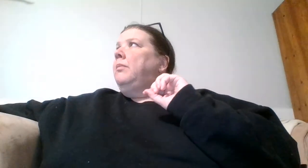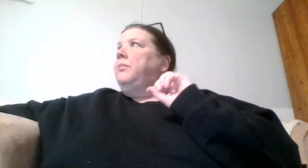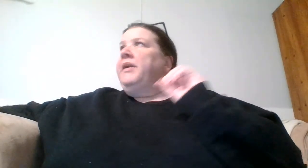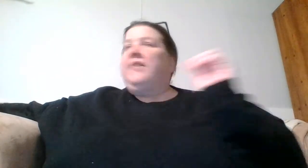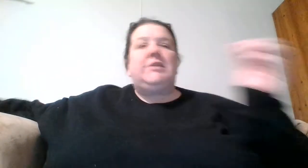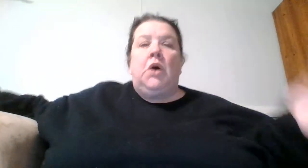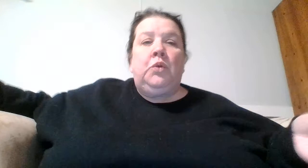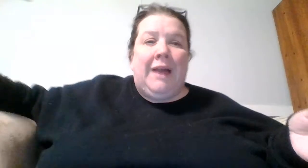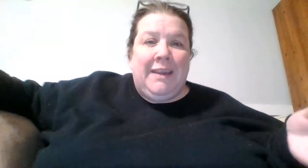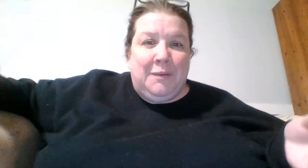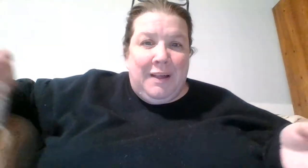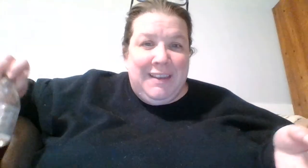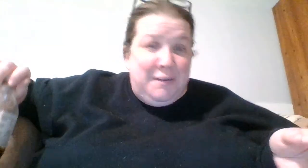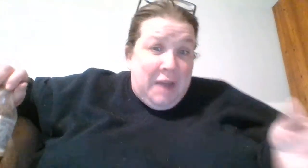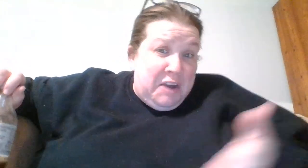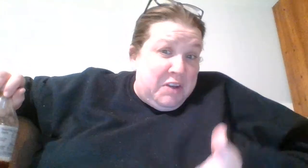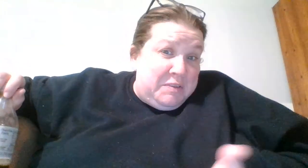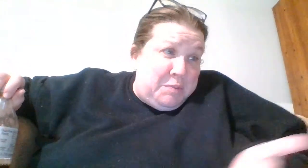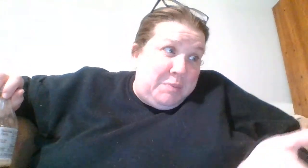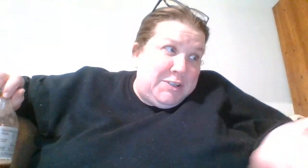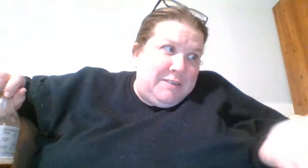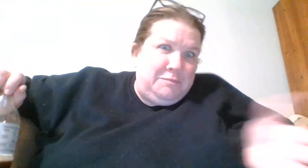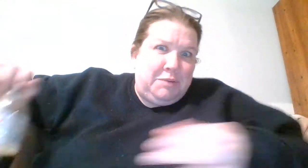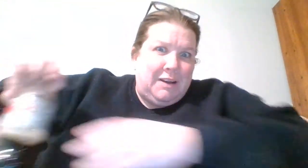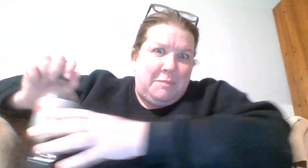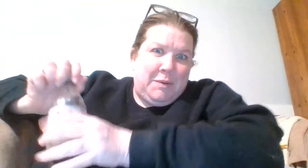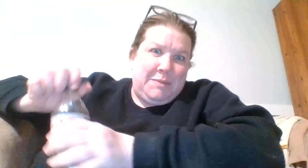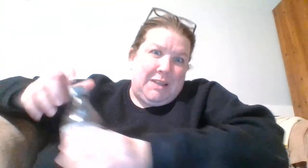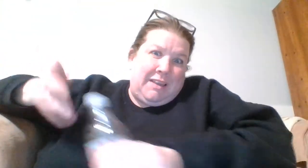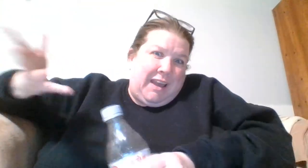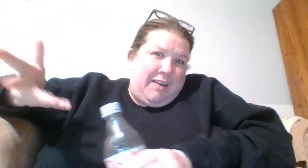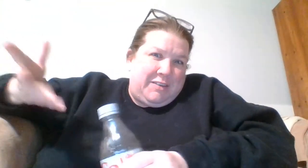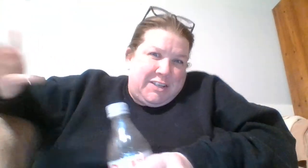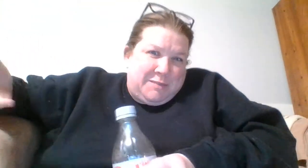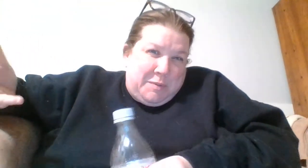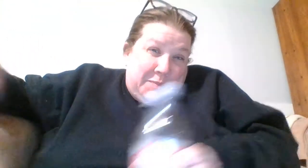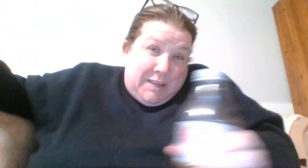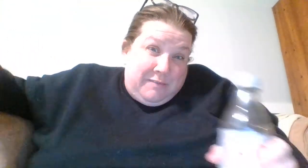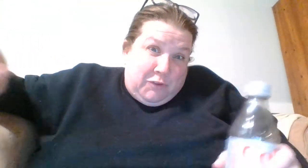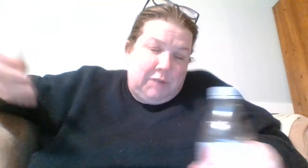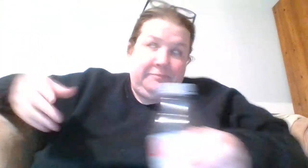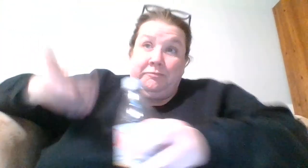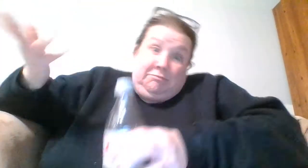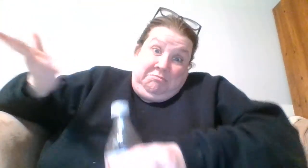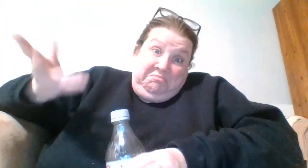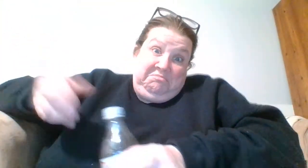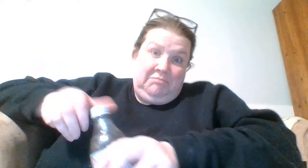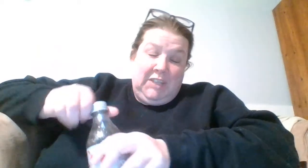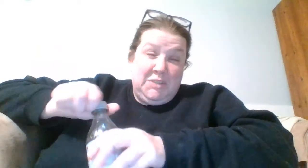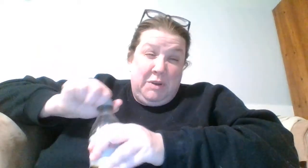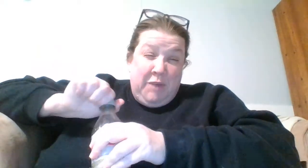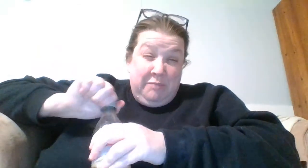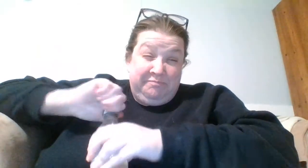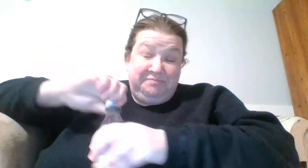But if I don't like it well enough, I don't have to publish it and put it on my website. Like, I don't have to change my website. It's woodwinds.